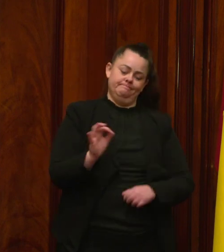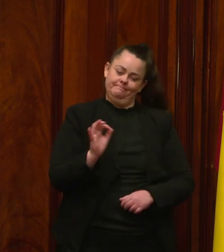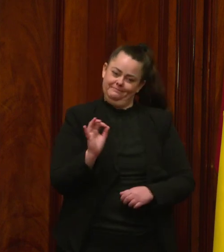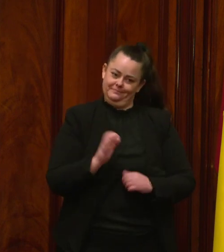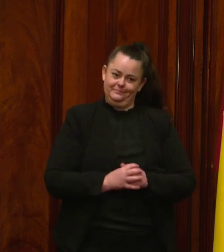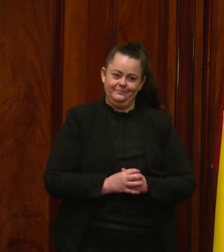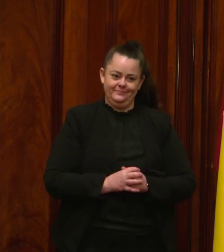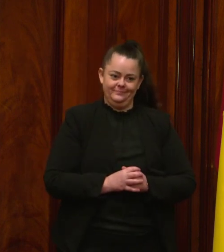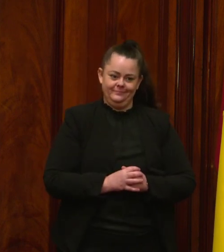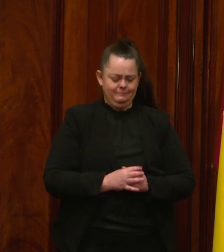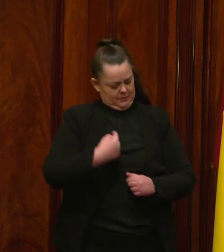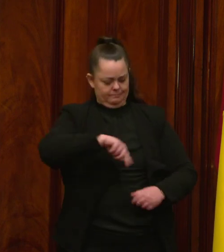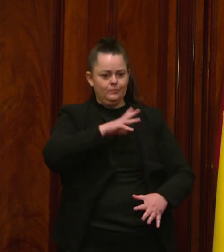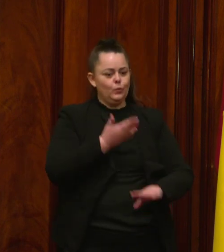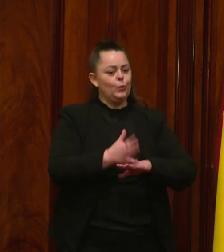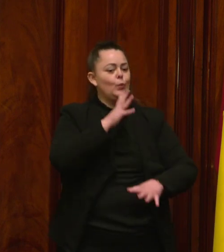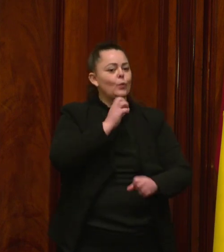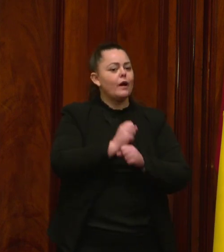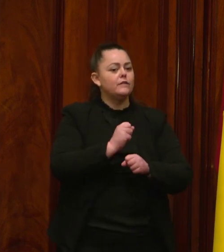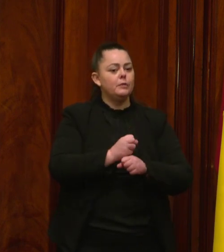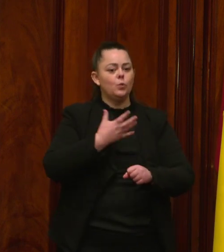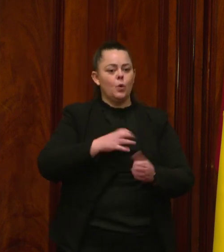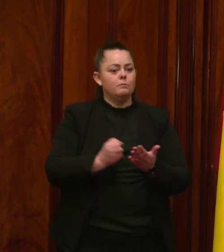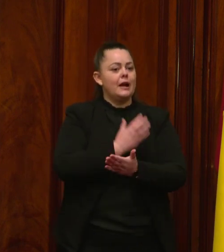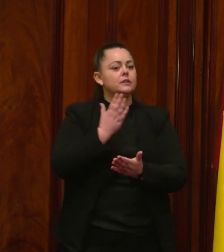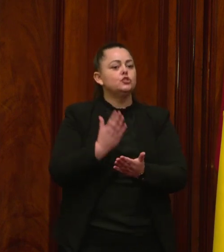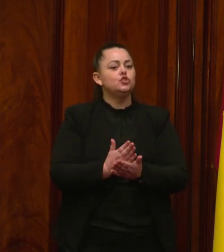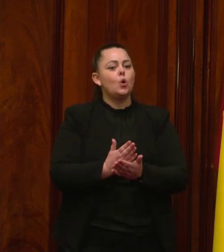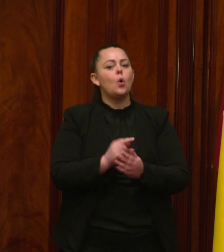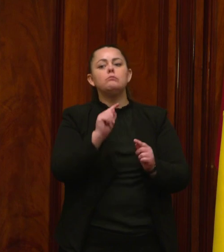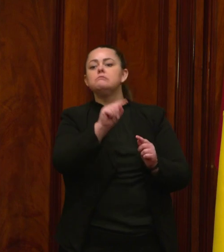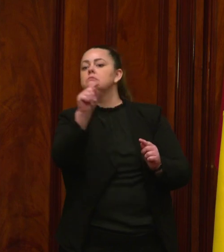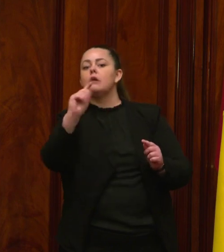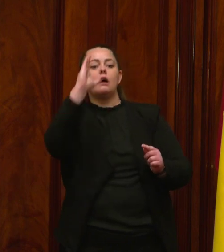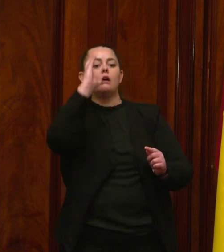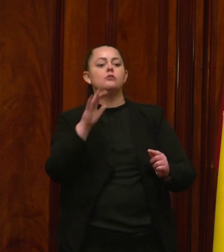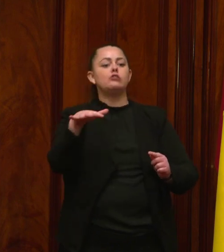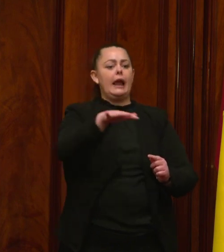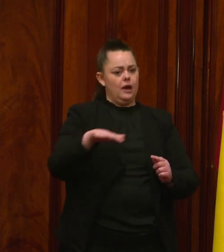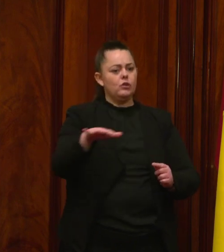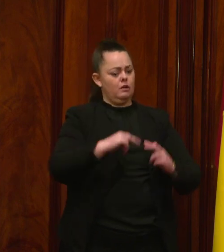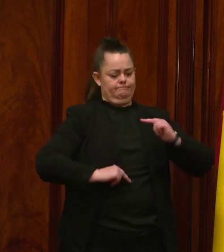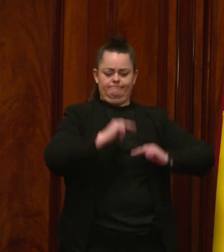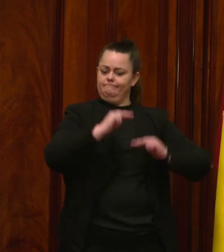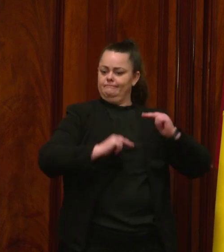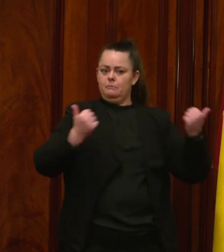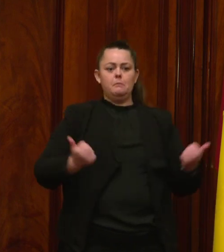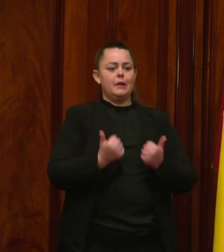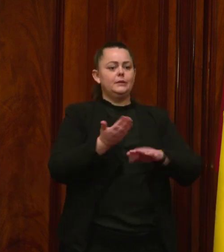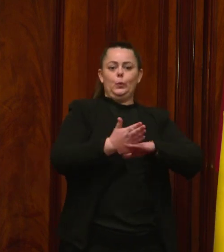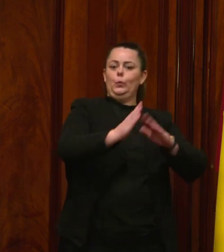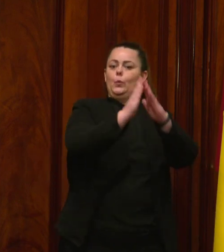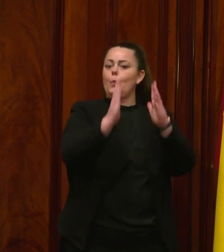The new government is focused on increasing supply, especially in the regions, as well as modernising the laws for renters.